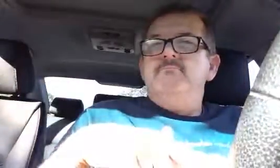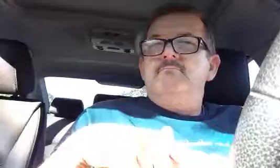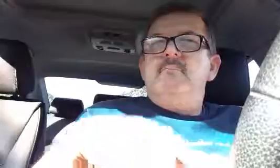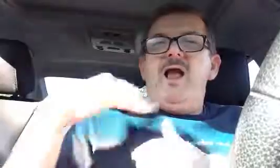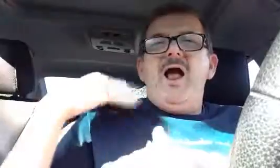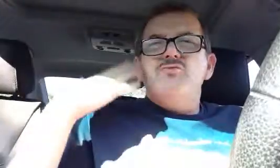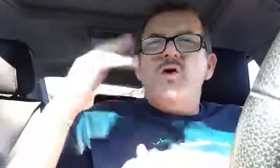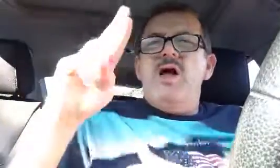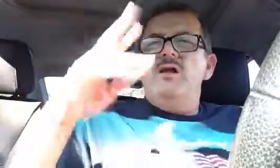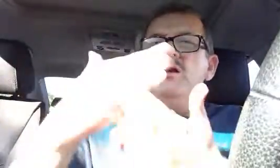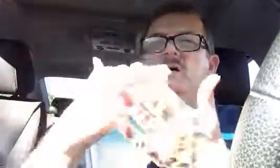I'm not